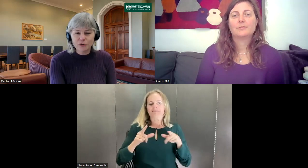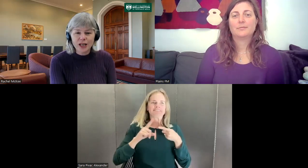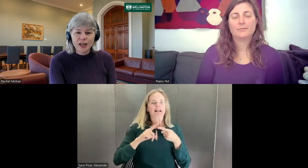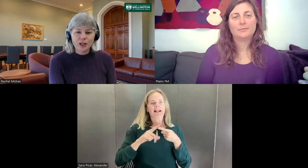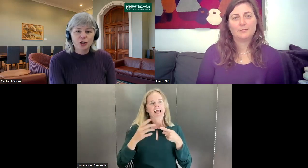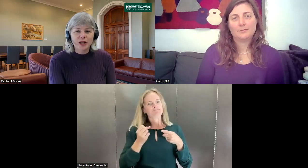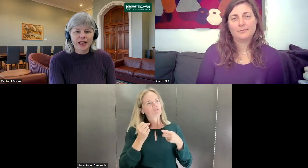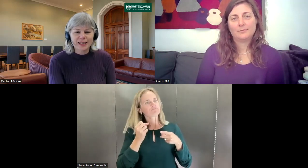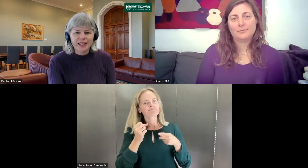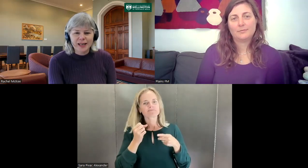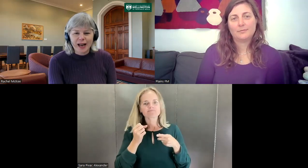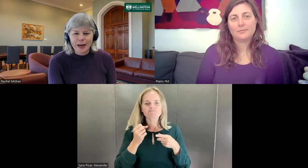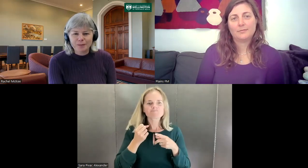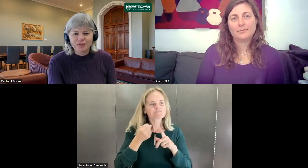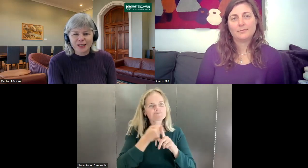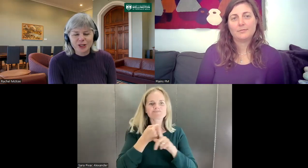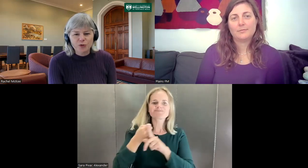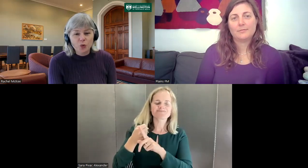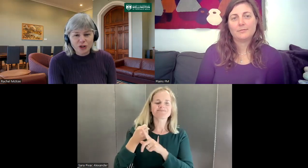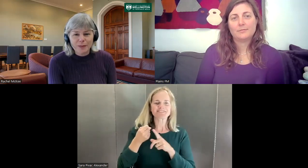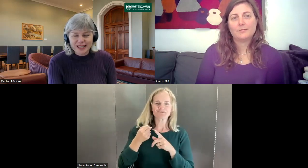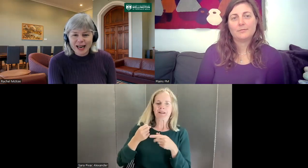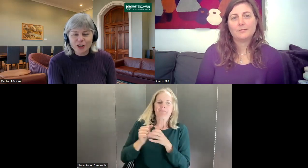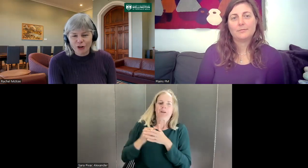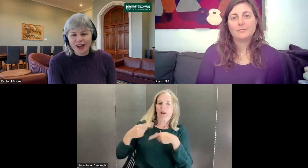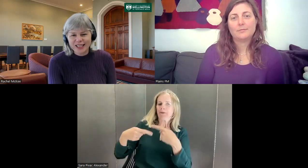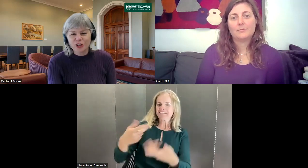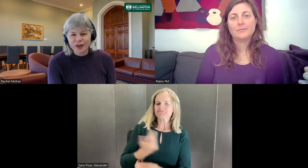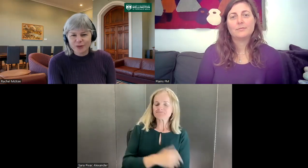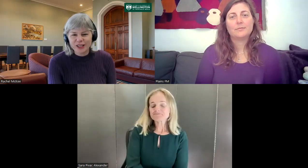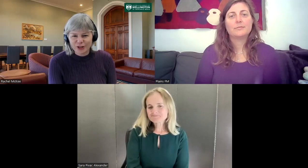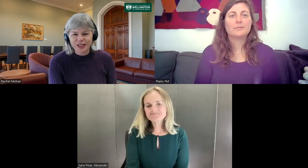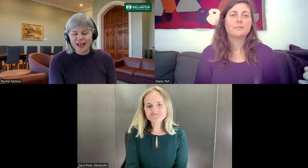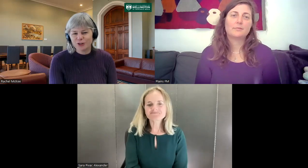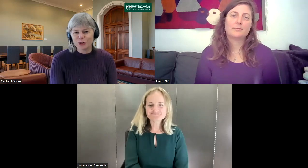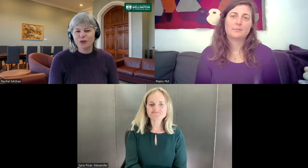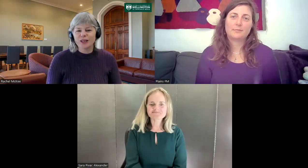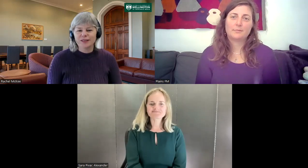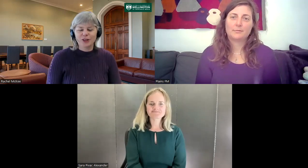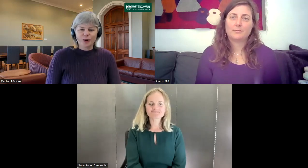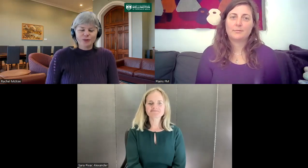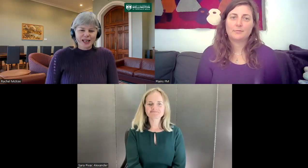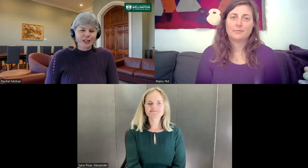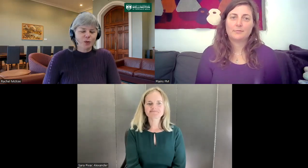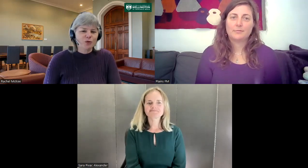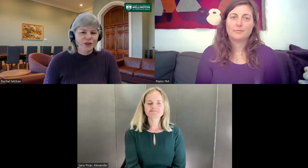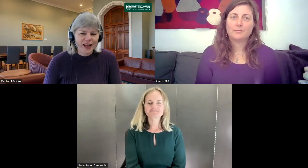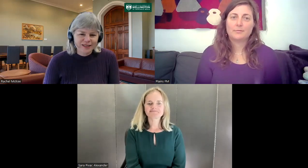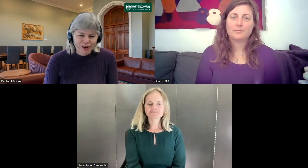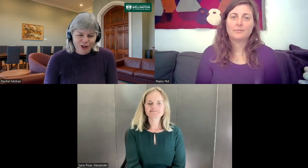in doing that. So if you want to maintain an online dictionary, you still have to, you know, obtain support for that on an